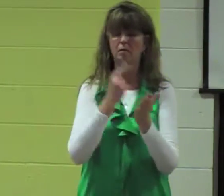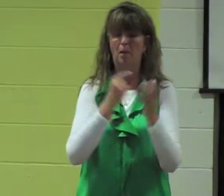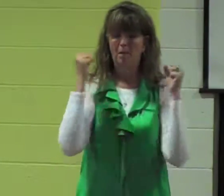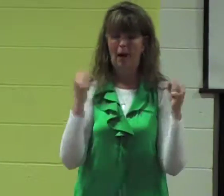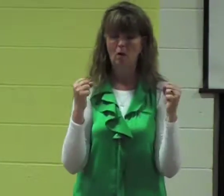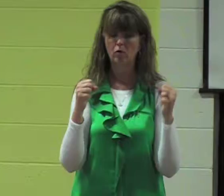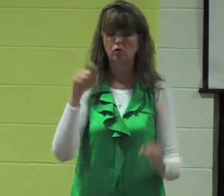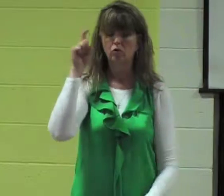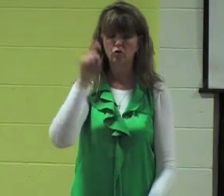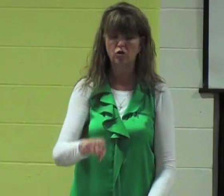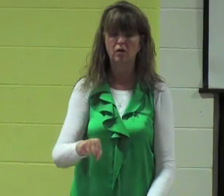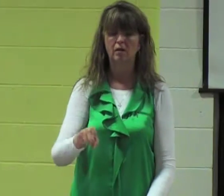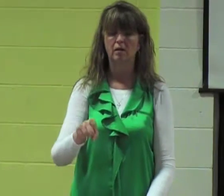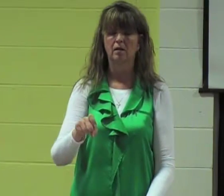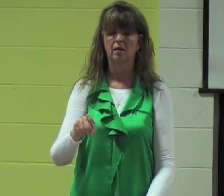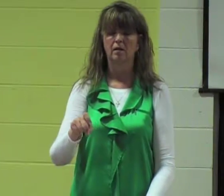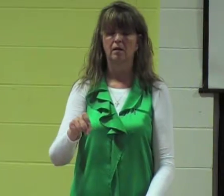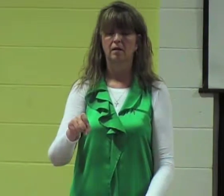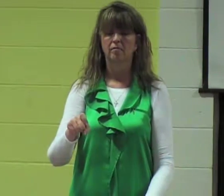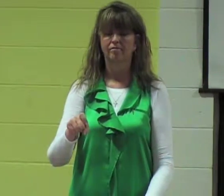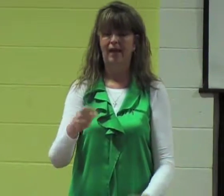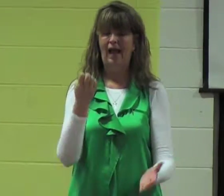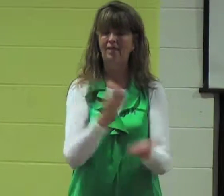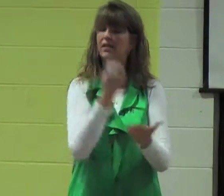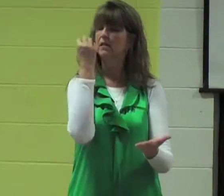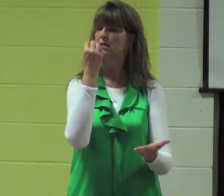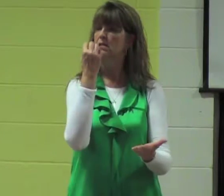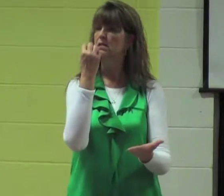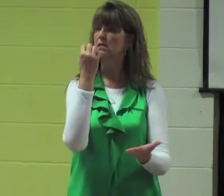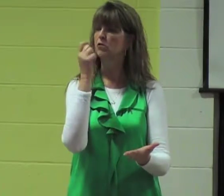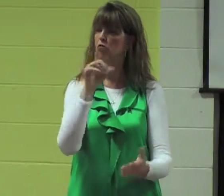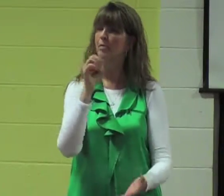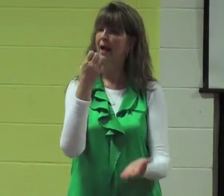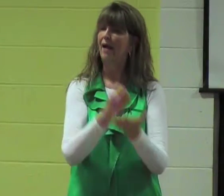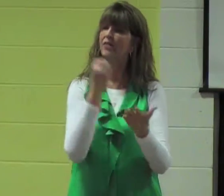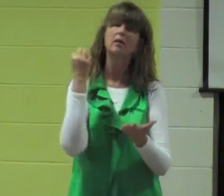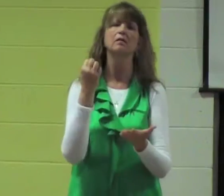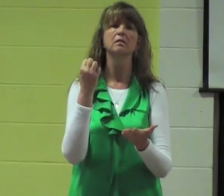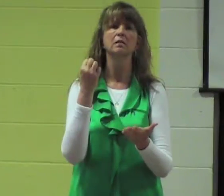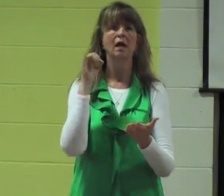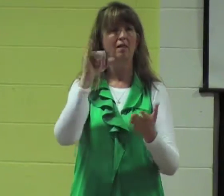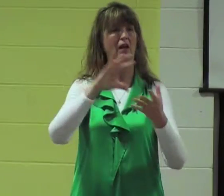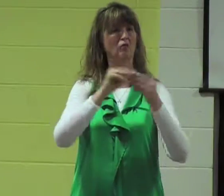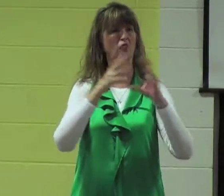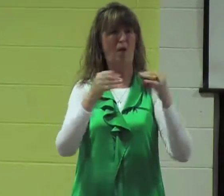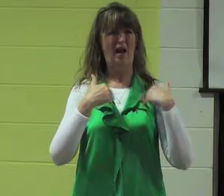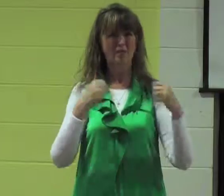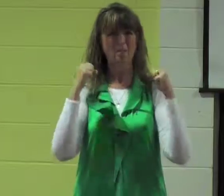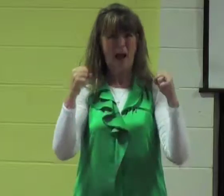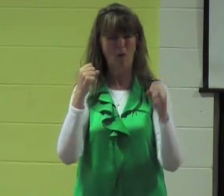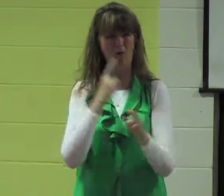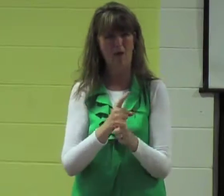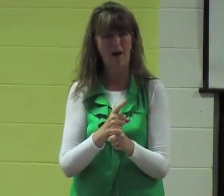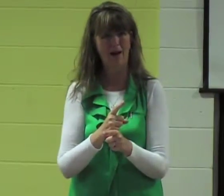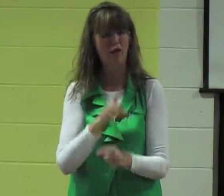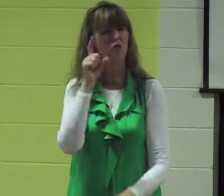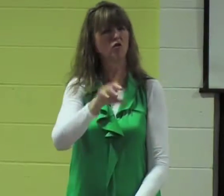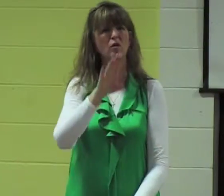the truth of the gospel's power should have been evident to them it has